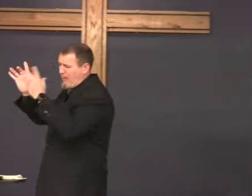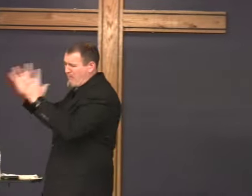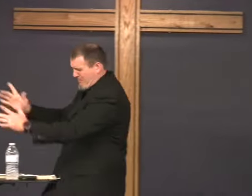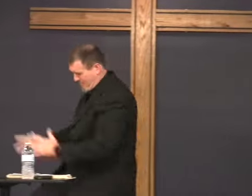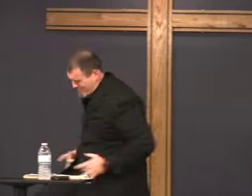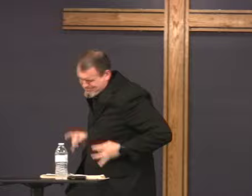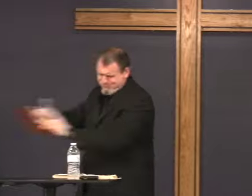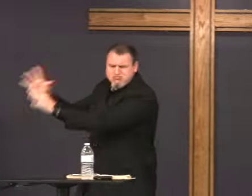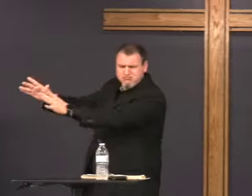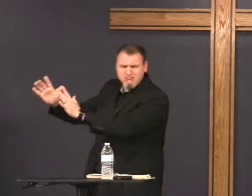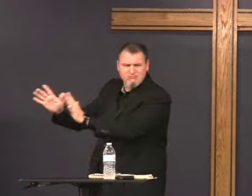Verse 6.